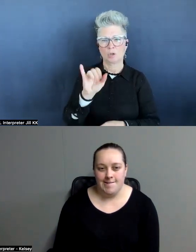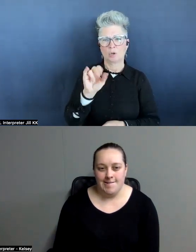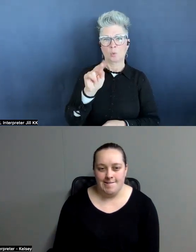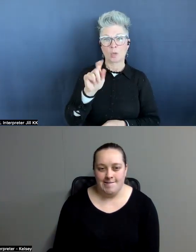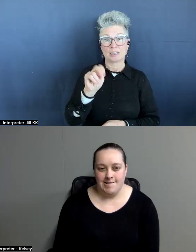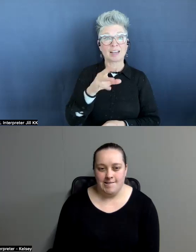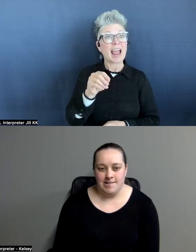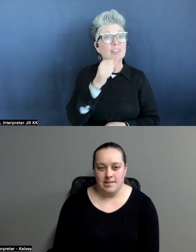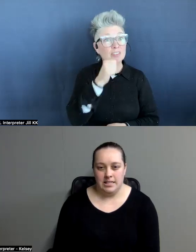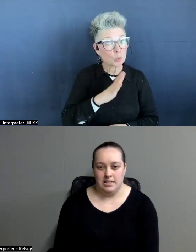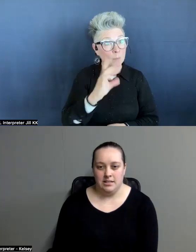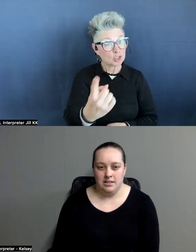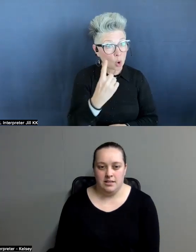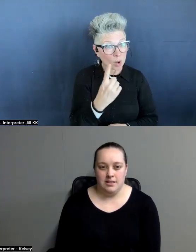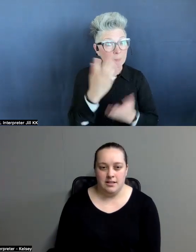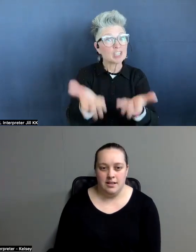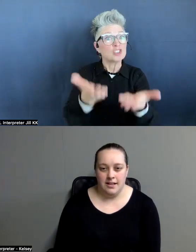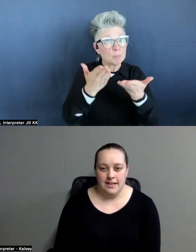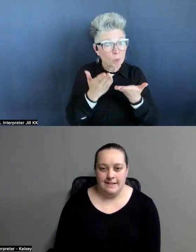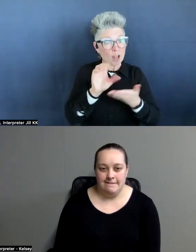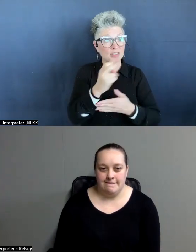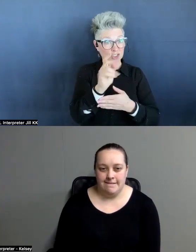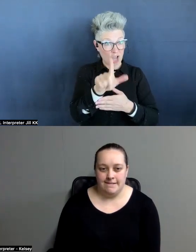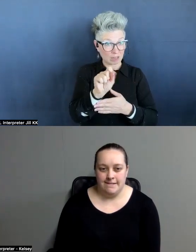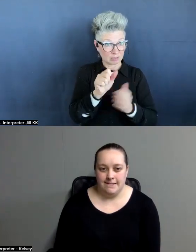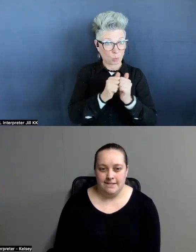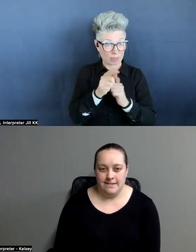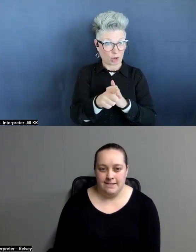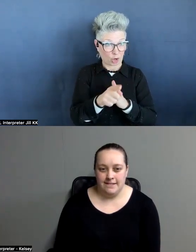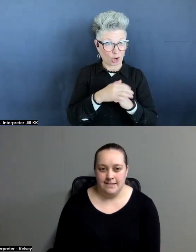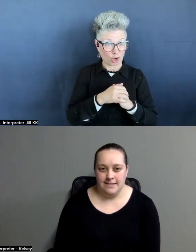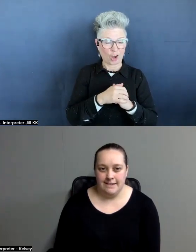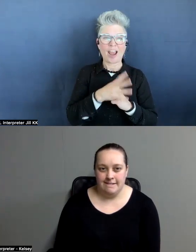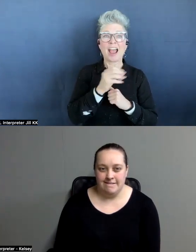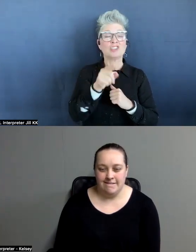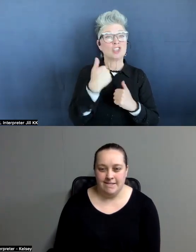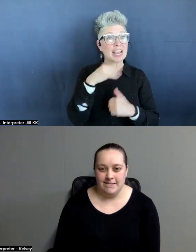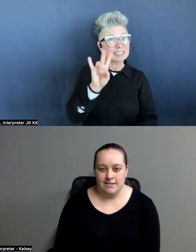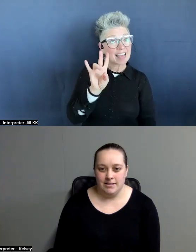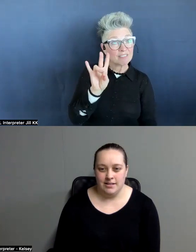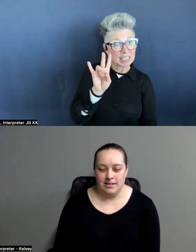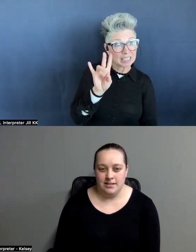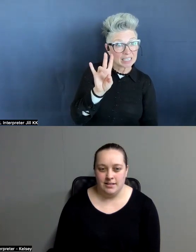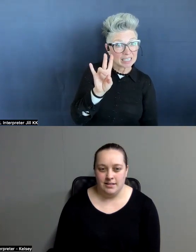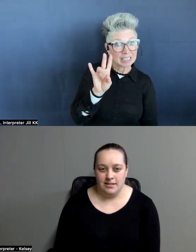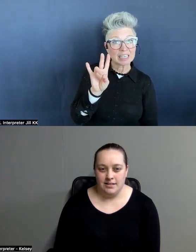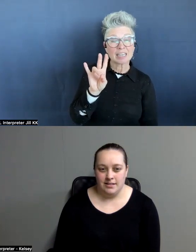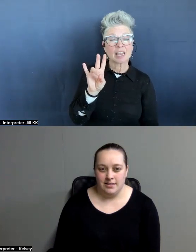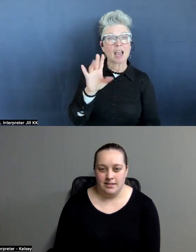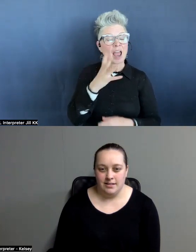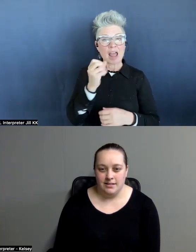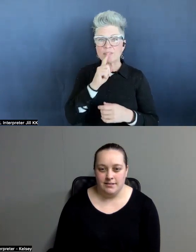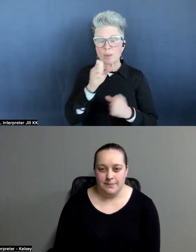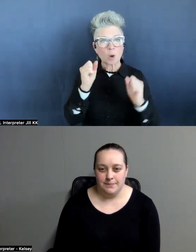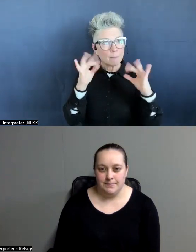showed up and she brought the shells with her. And so she had seven by that time. And they were they were